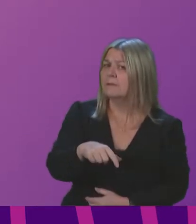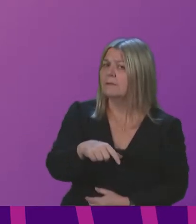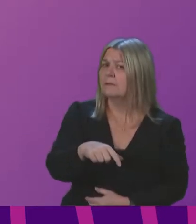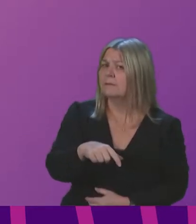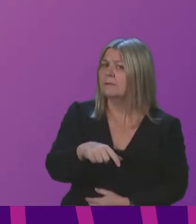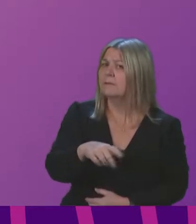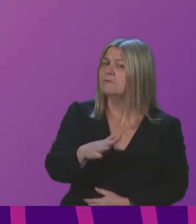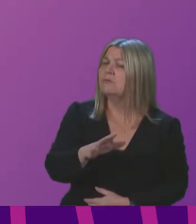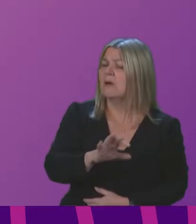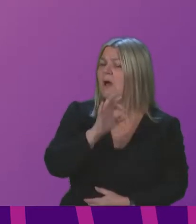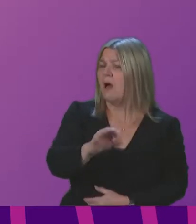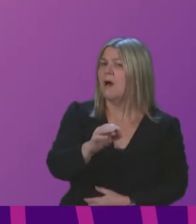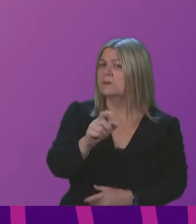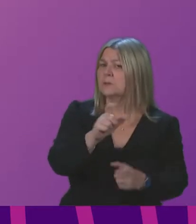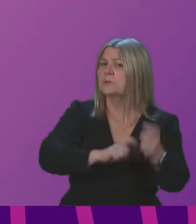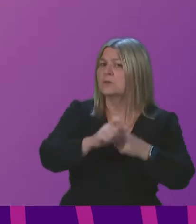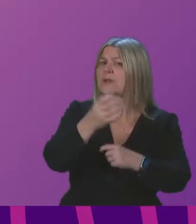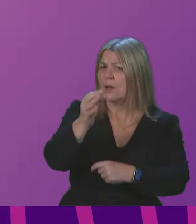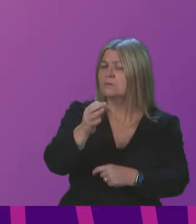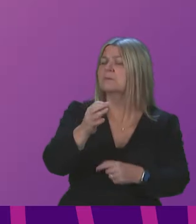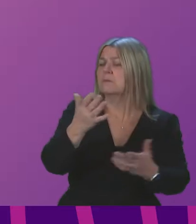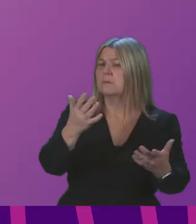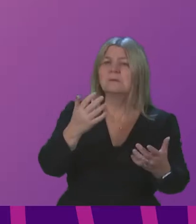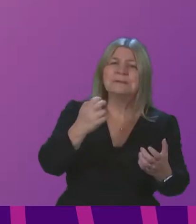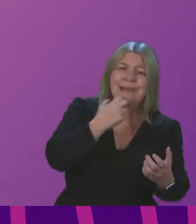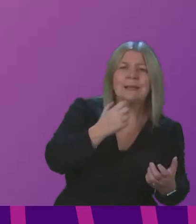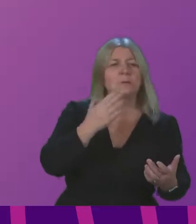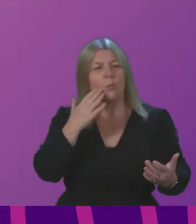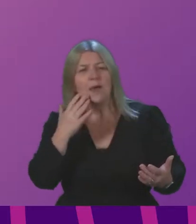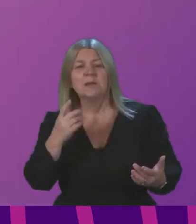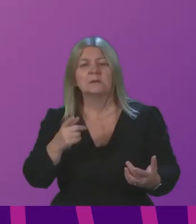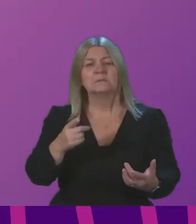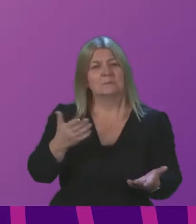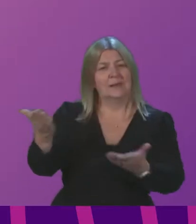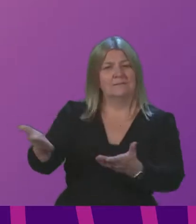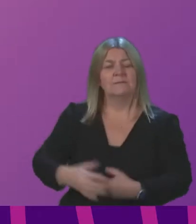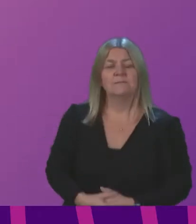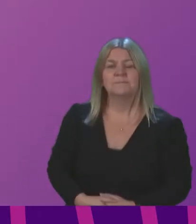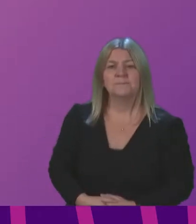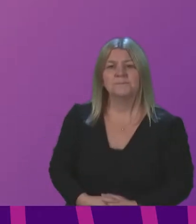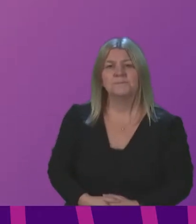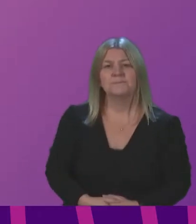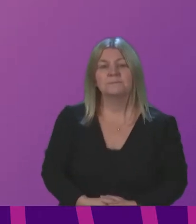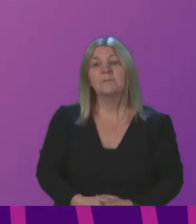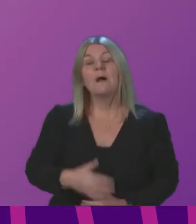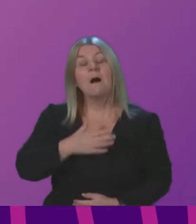Council asking for feedback on dates so that's been sent this afternoon. Craig Hoyan I have just been in touch with the Chairman of the Community Council who has